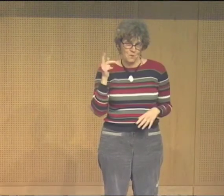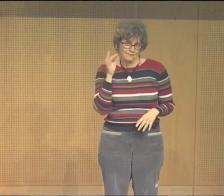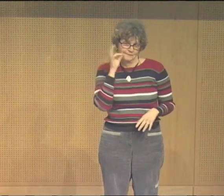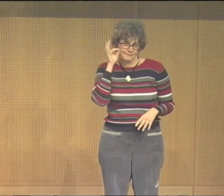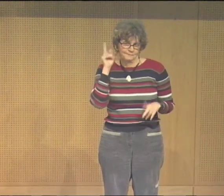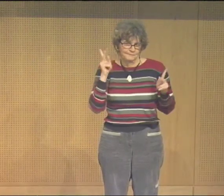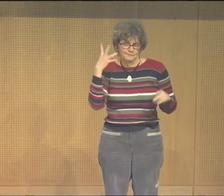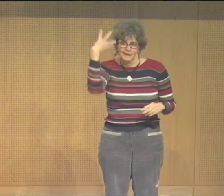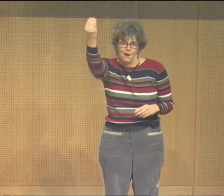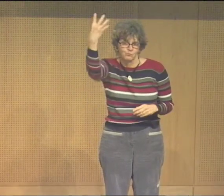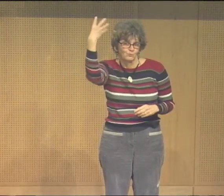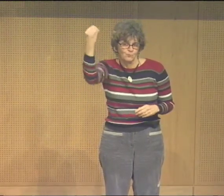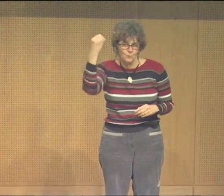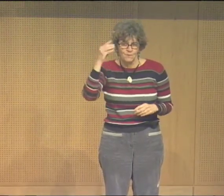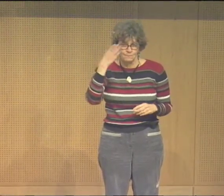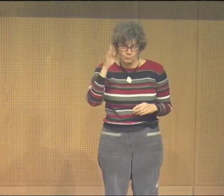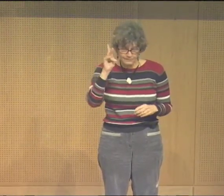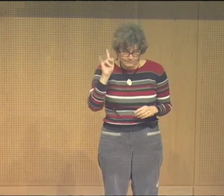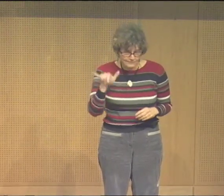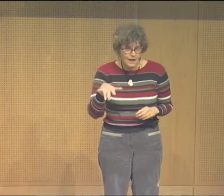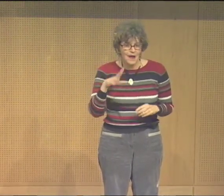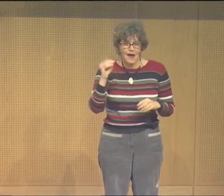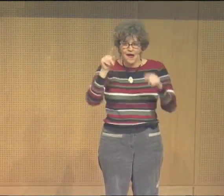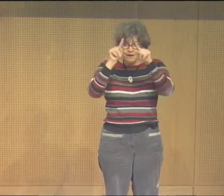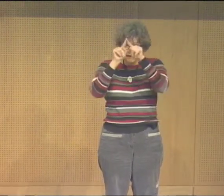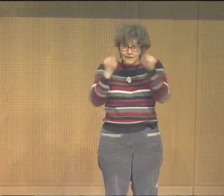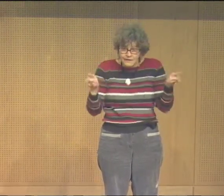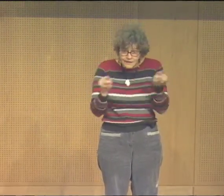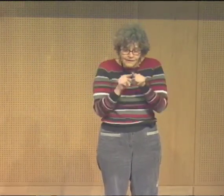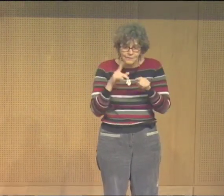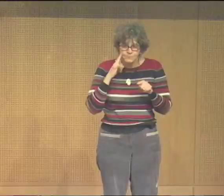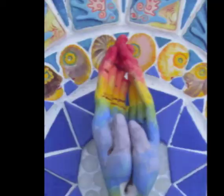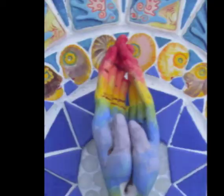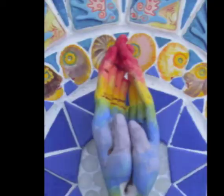show the blue sky because that's very important to Native Americans. They're outside